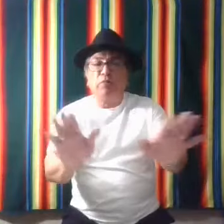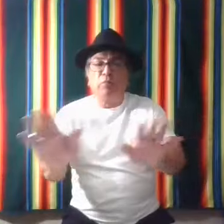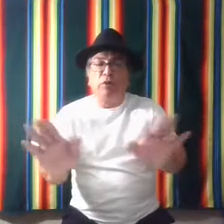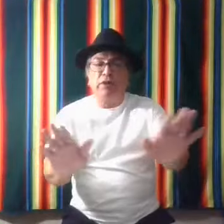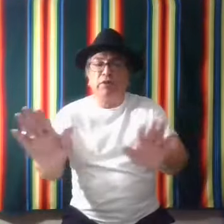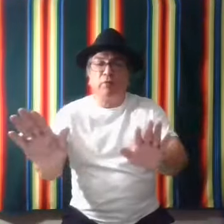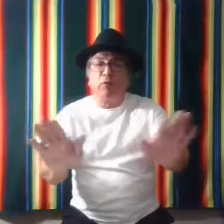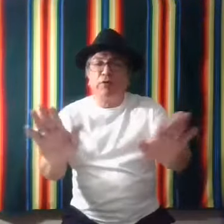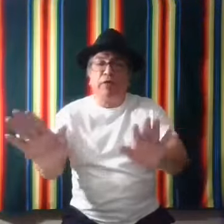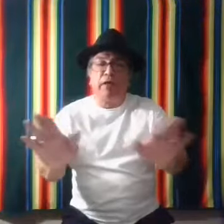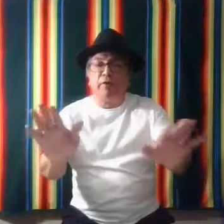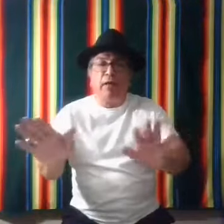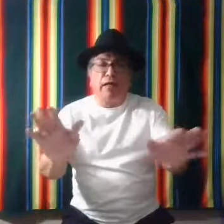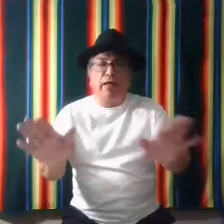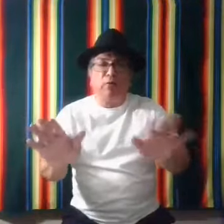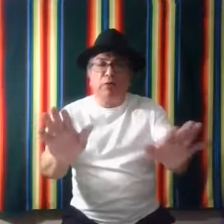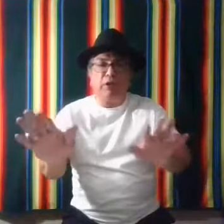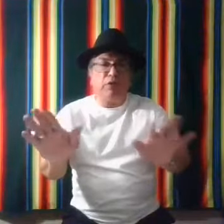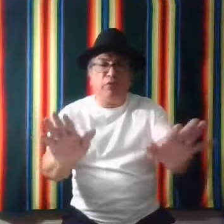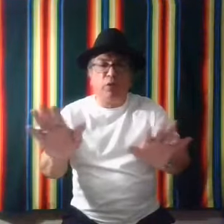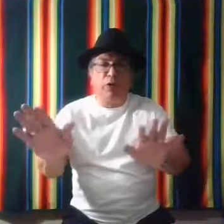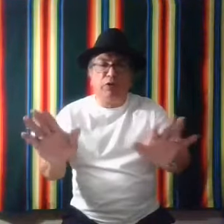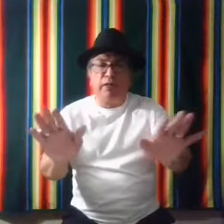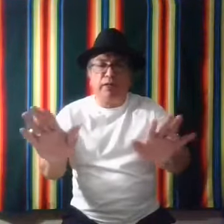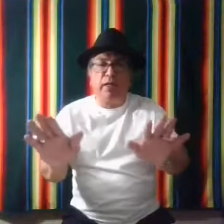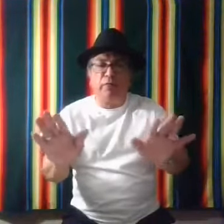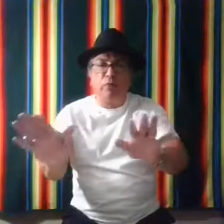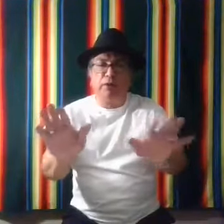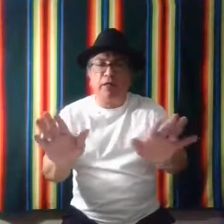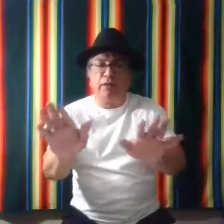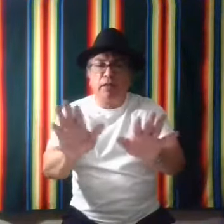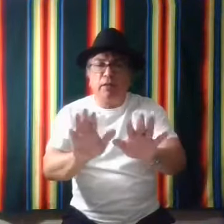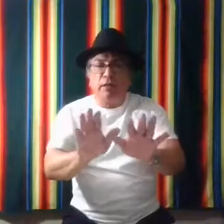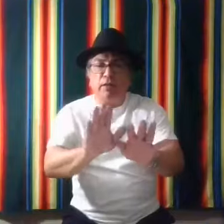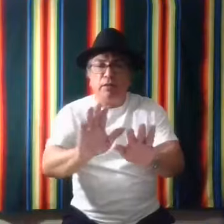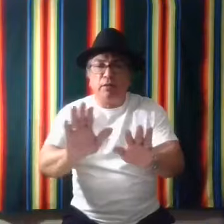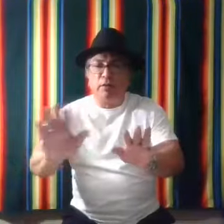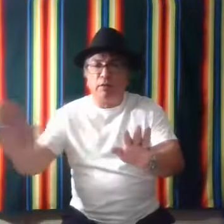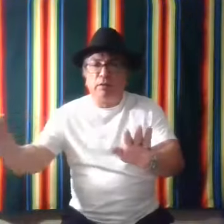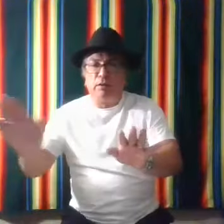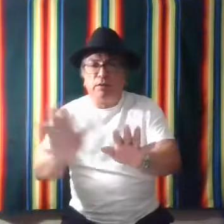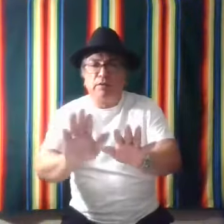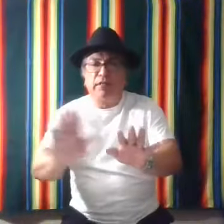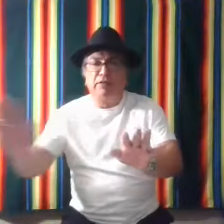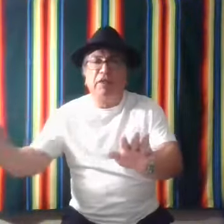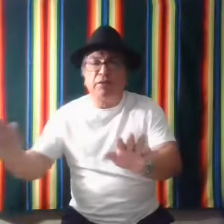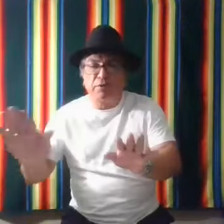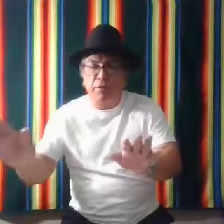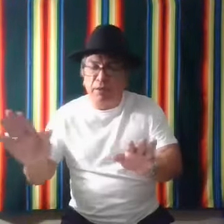putting these words together. I like it when we can use four words at a time, four signs to say a sentence or something,